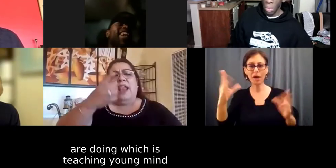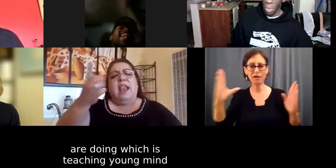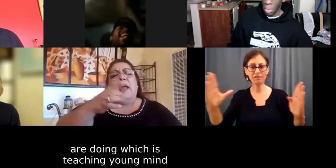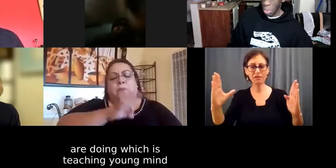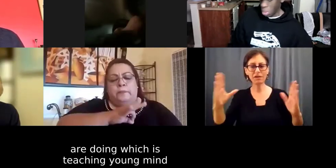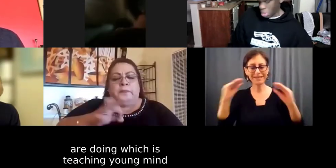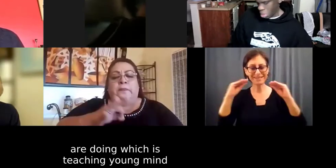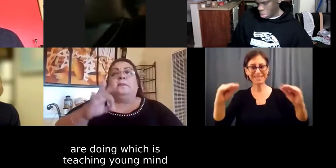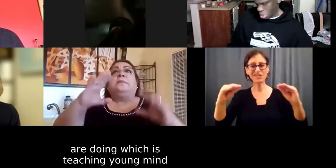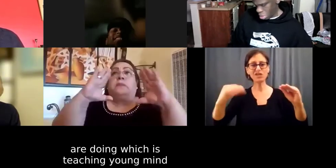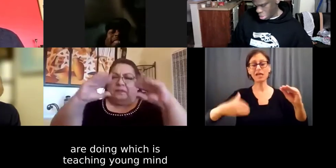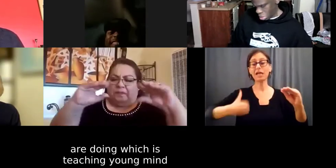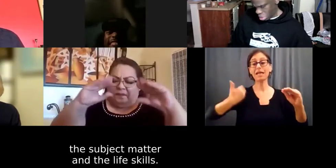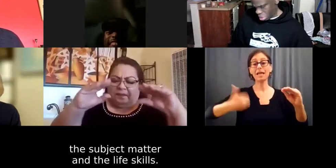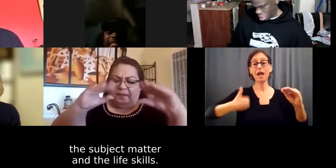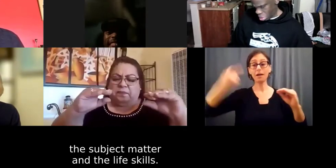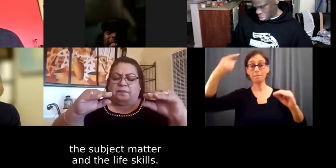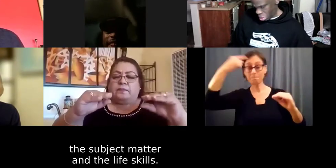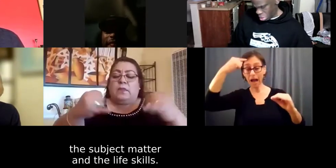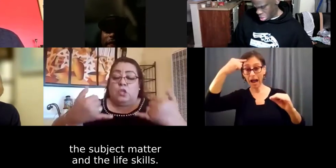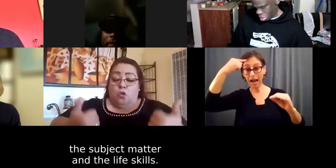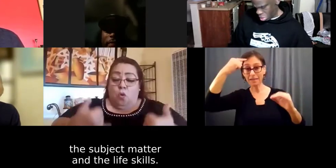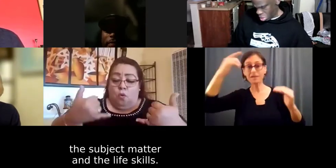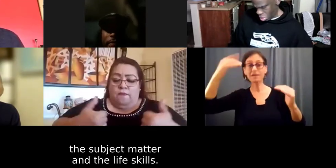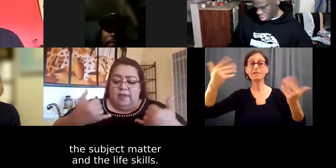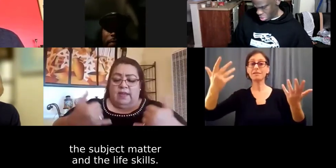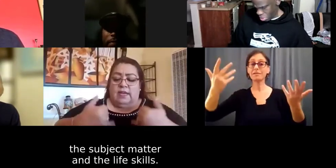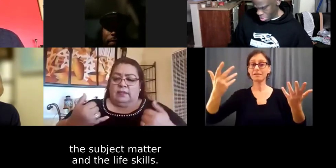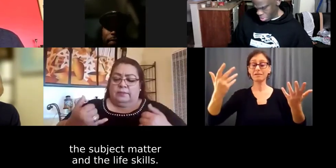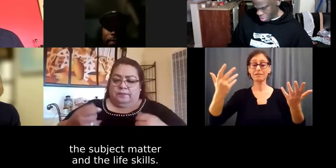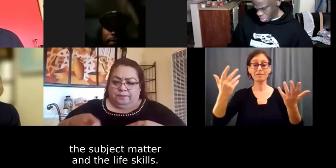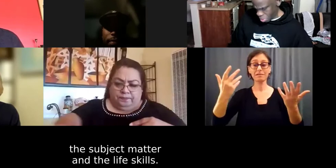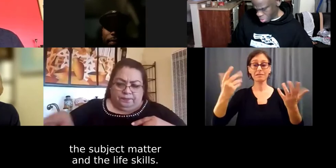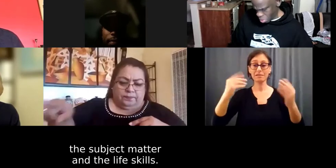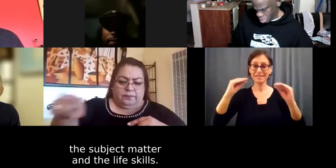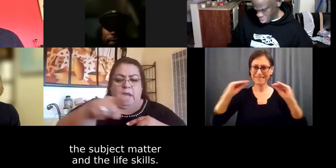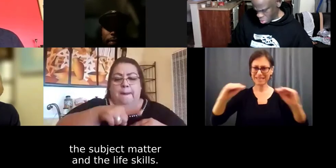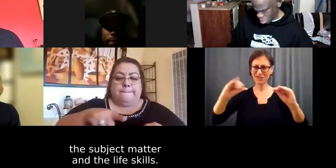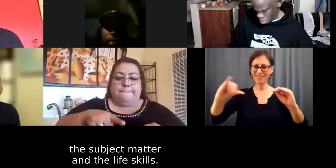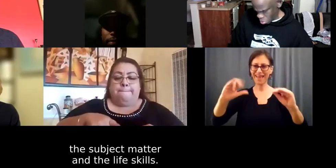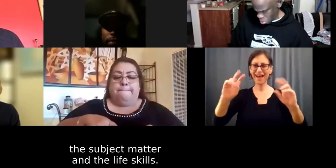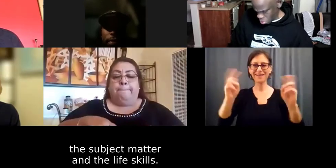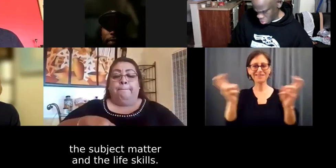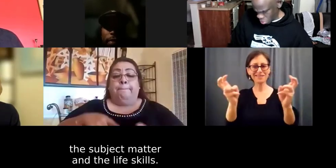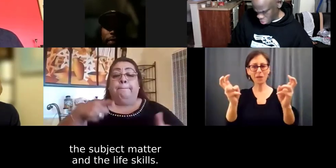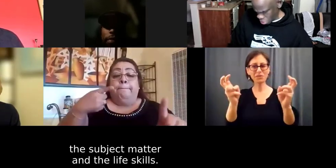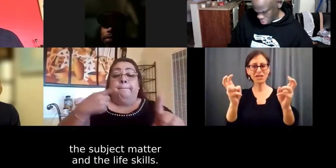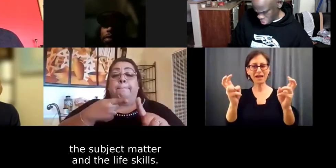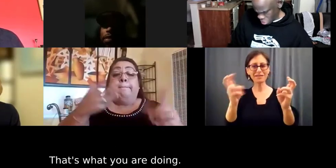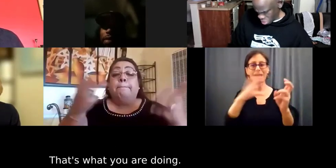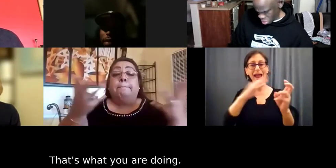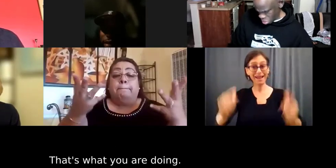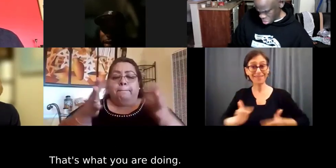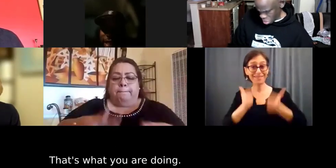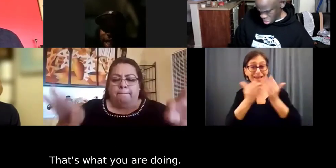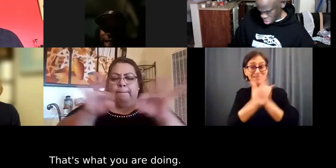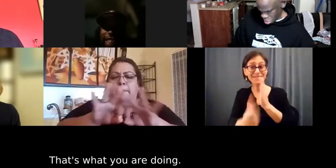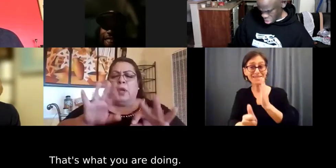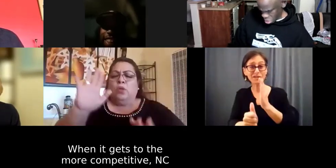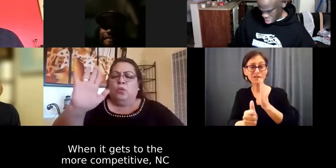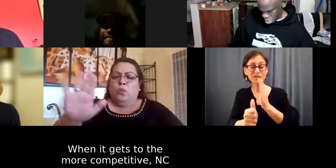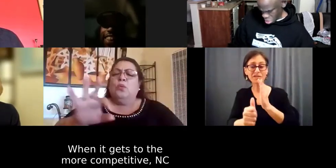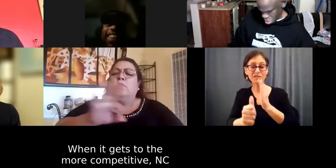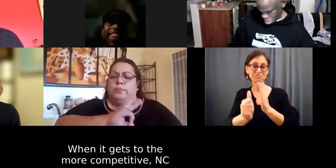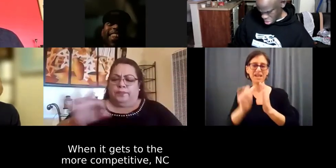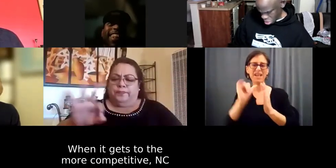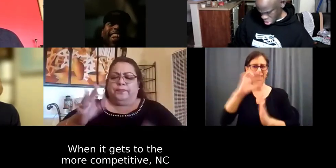young minds, uh, the subject matter and the life skills. That's what you're doing